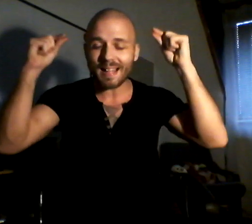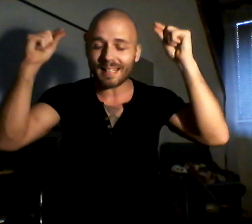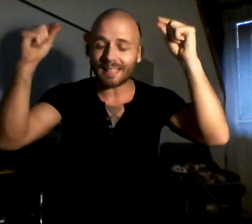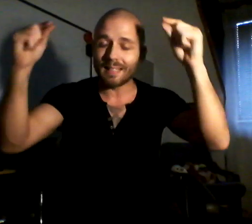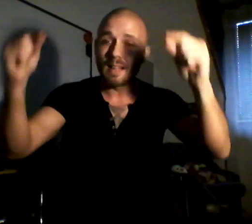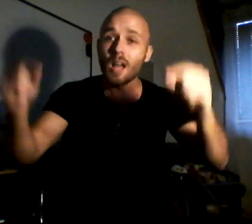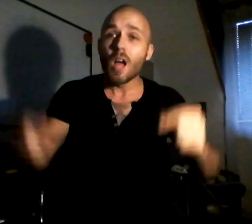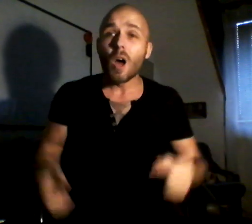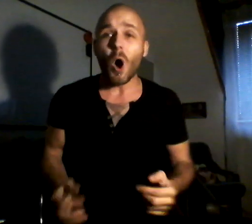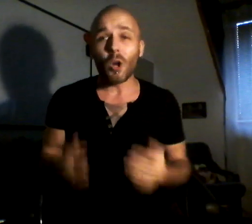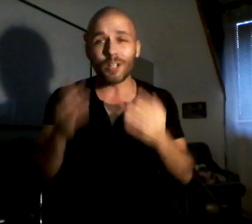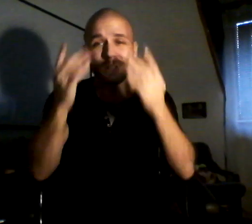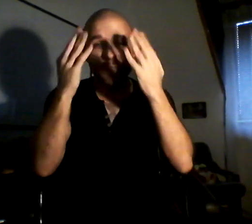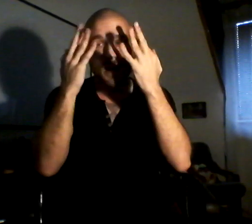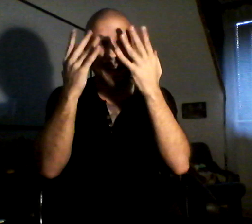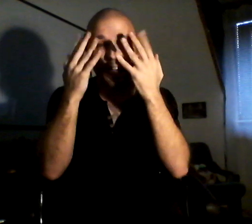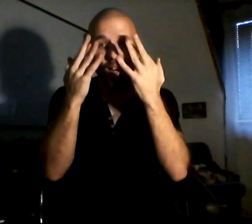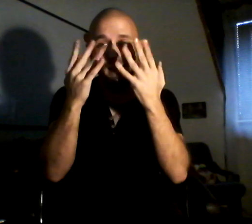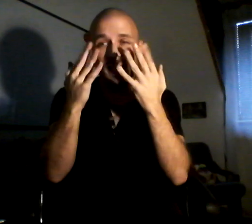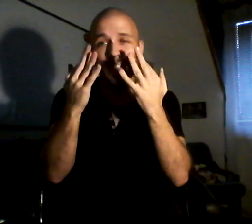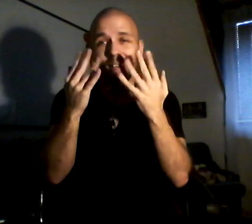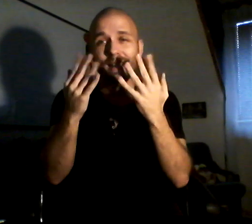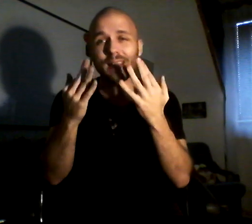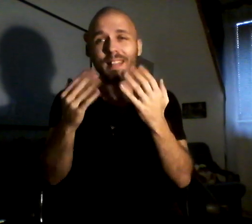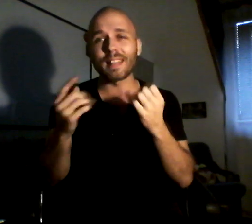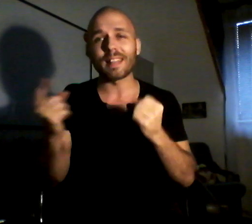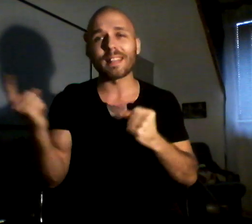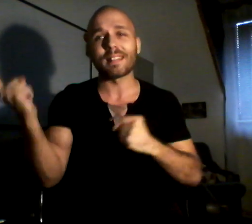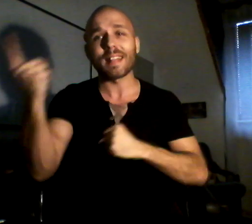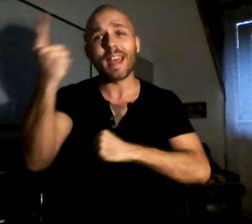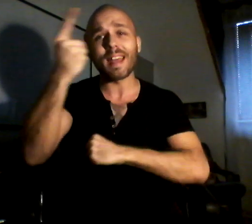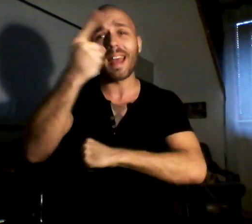on a rainy day.